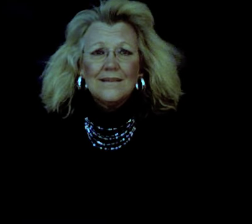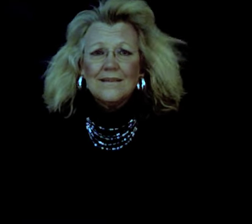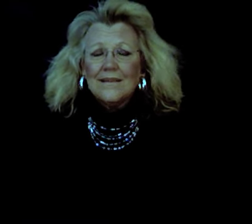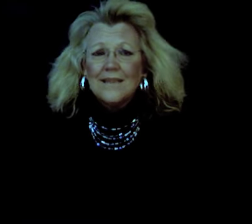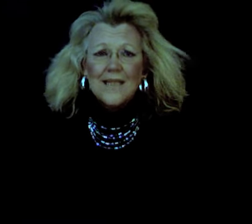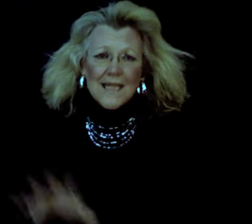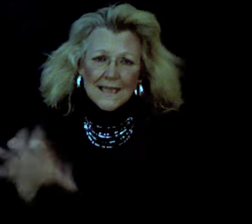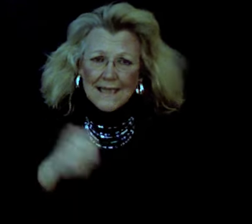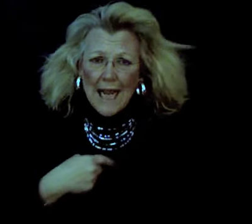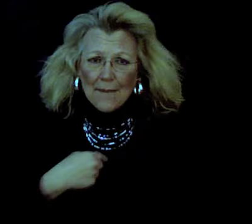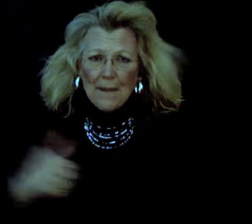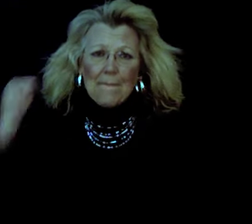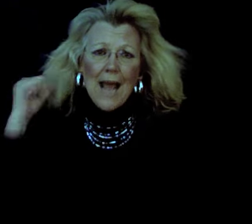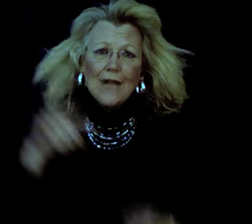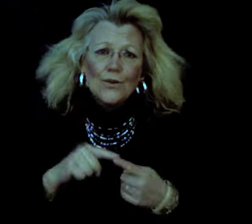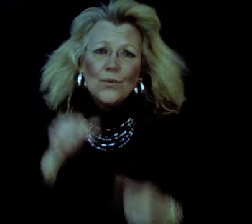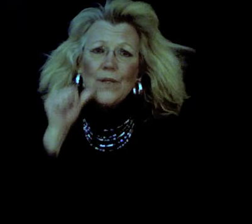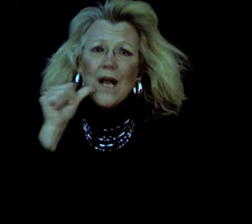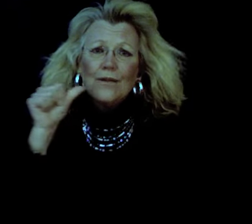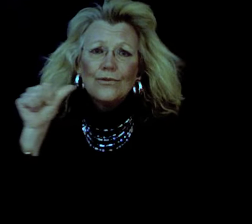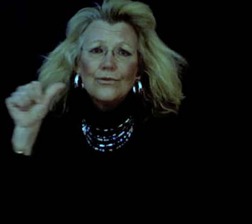Take me back to yesterday